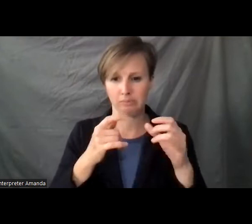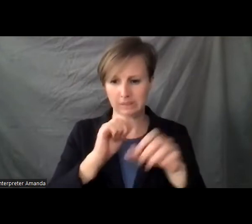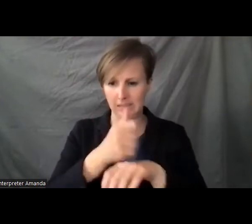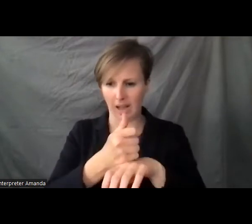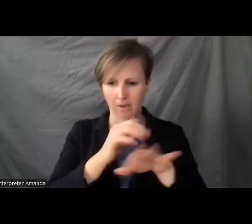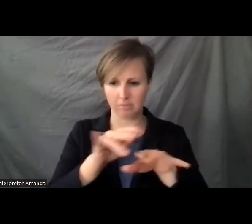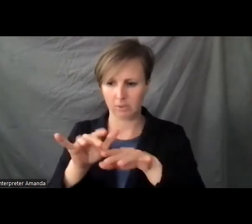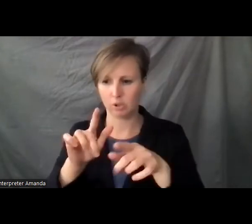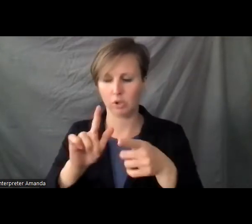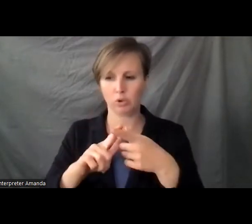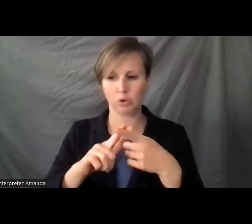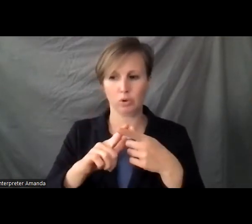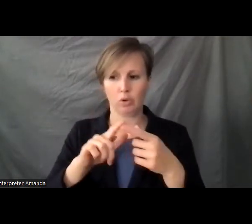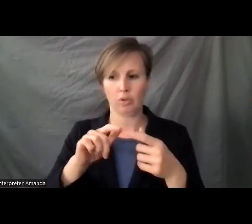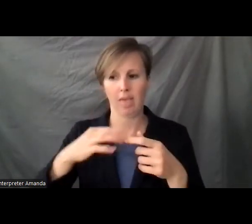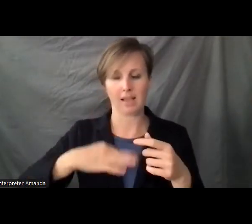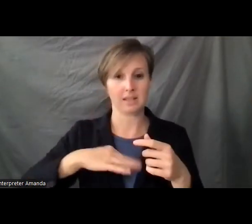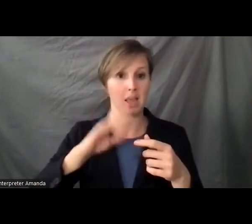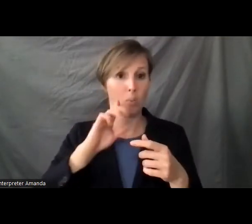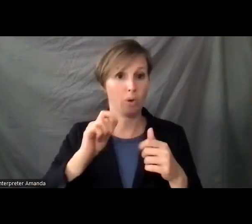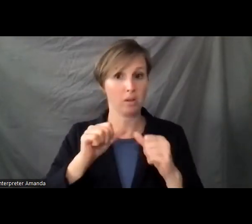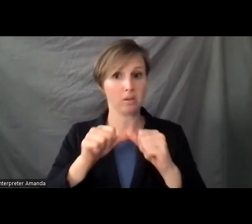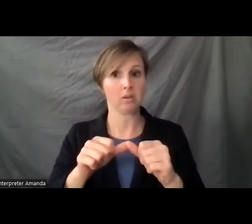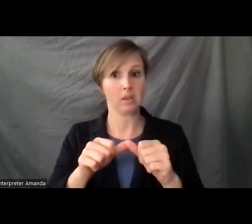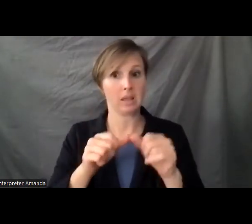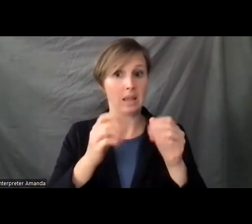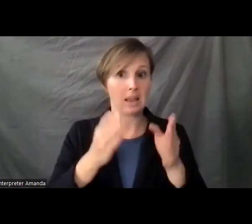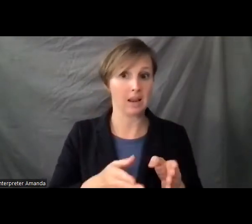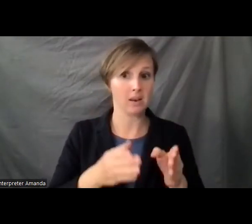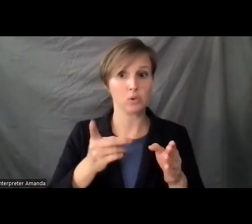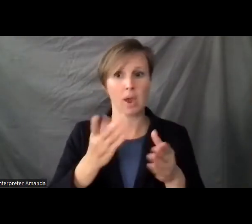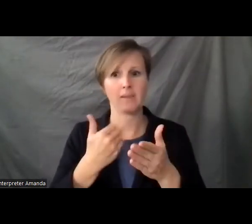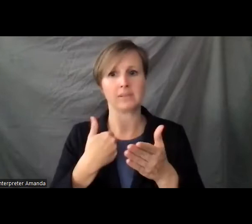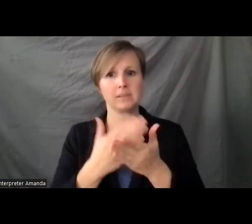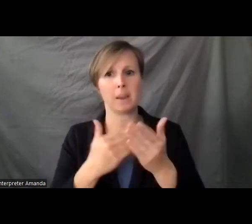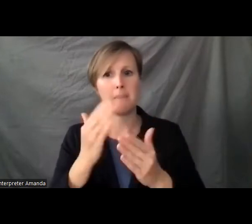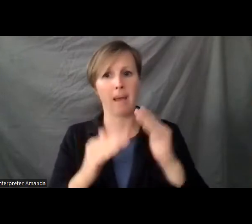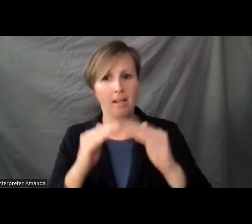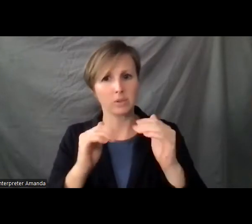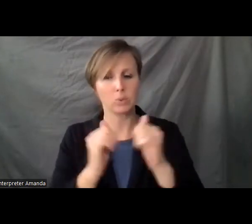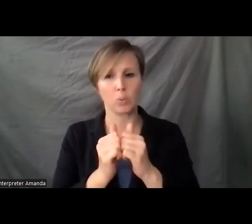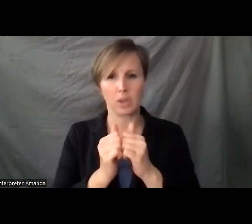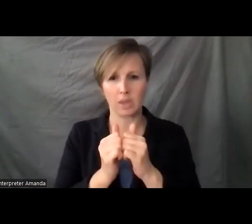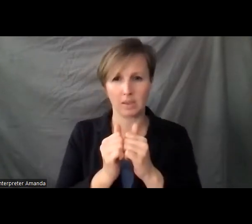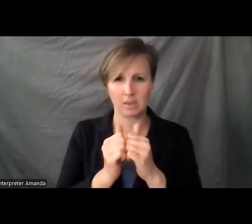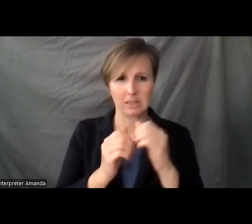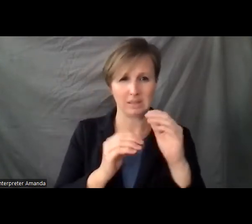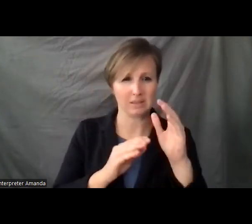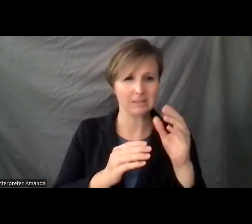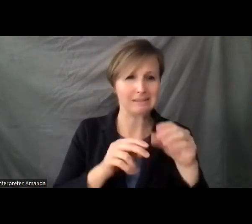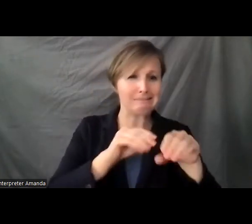outlive an individual so that can provide some balance to address concerns of building up assets.